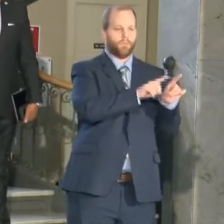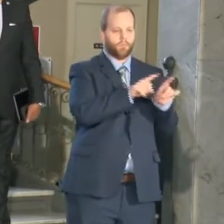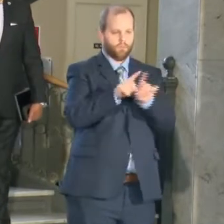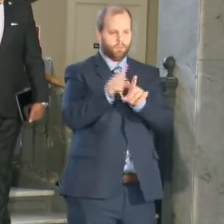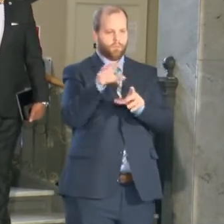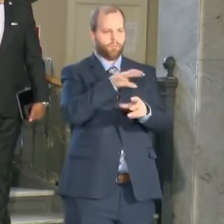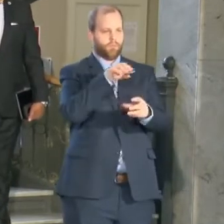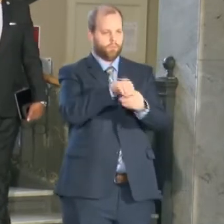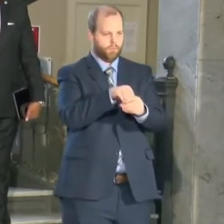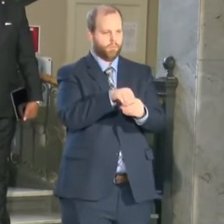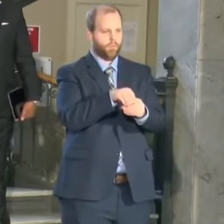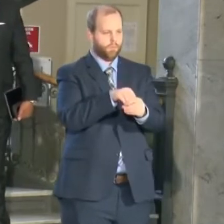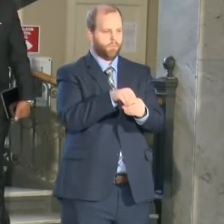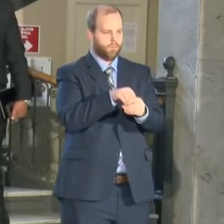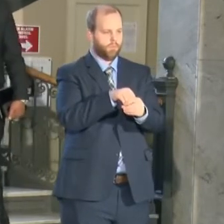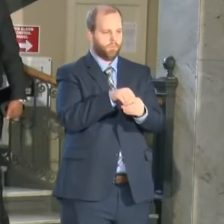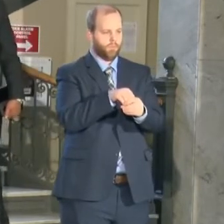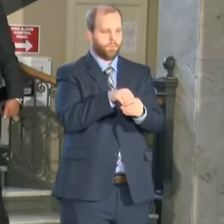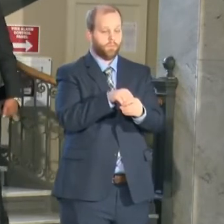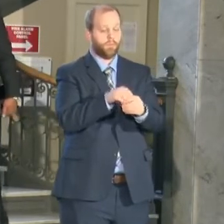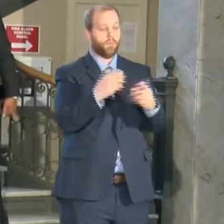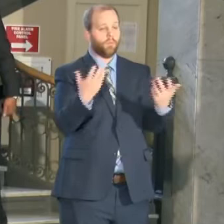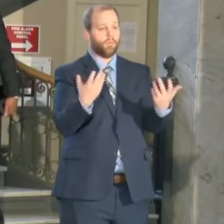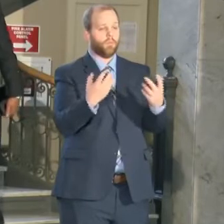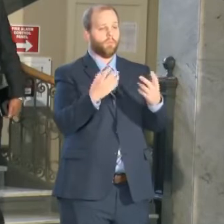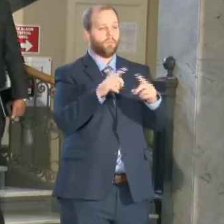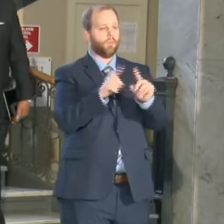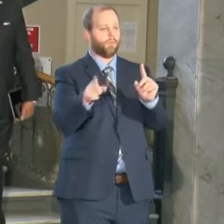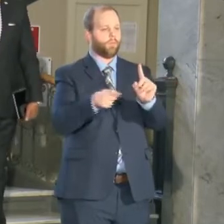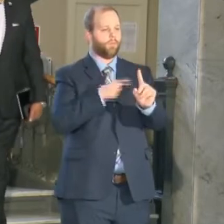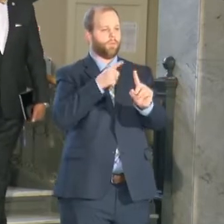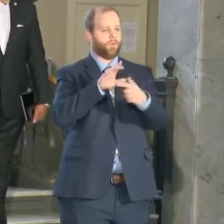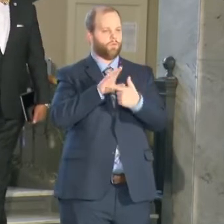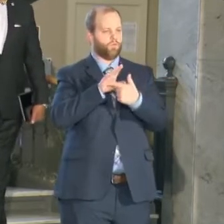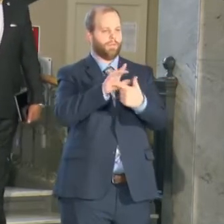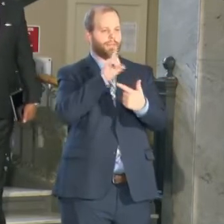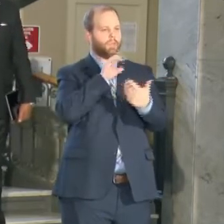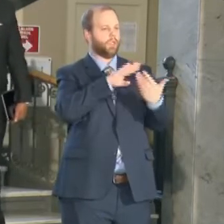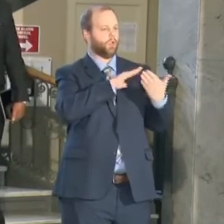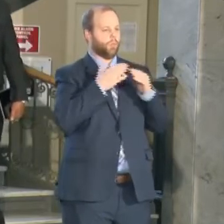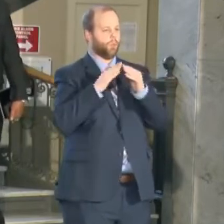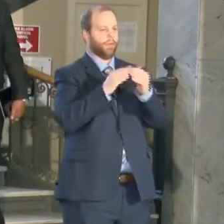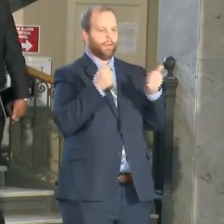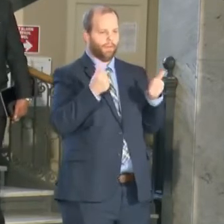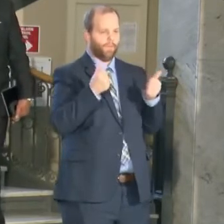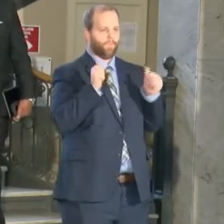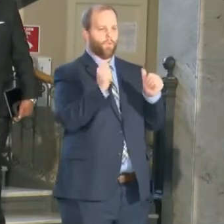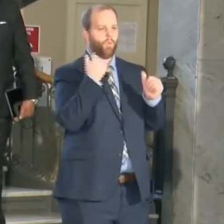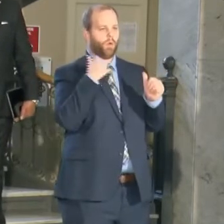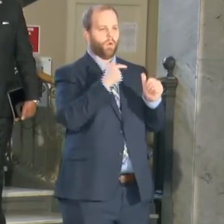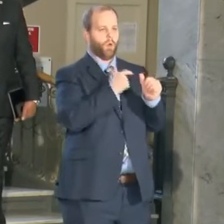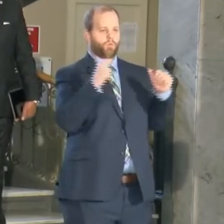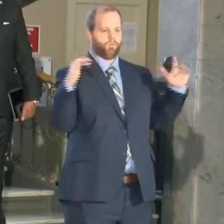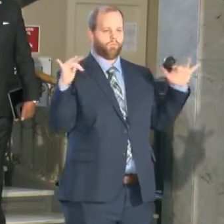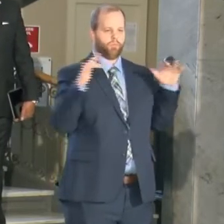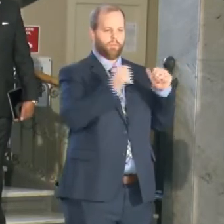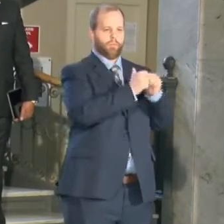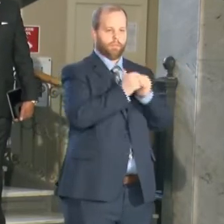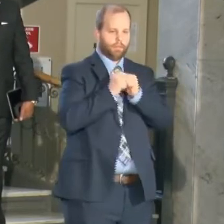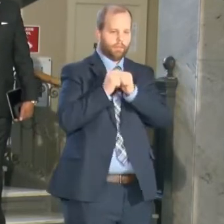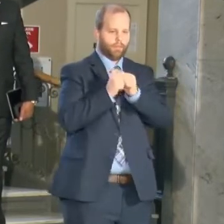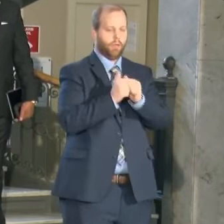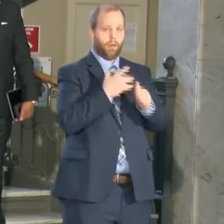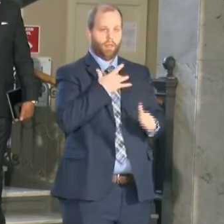in that. It was basically to show a community effort, to show that we can all come together. And I really like the fact that these were our youth.